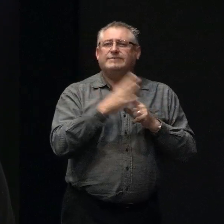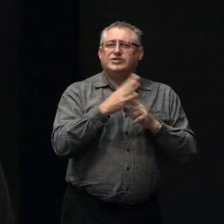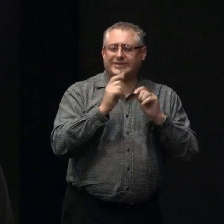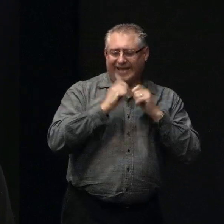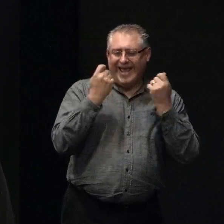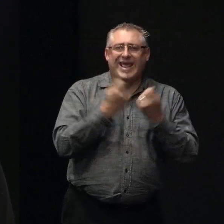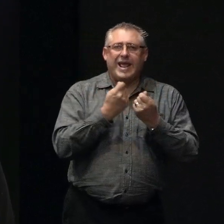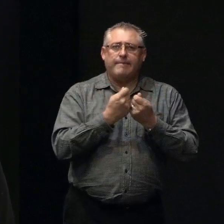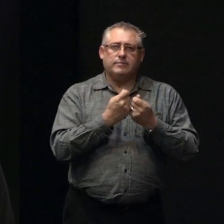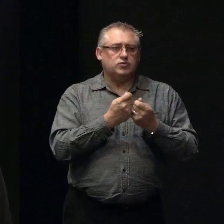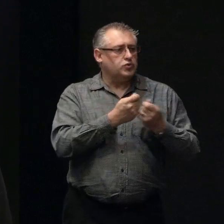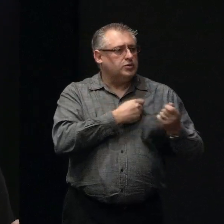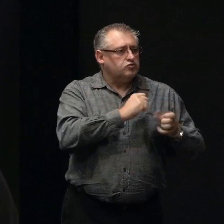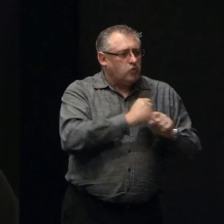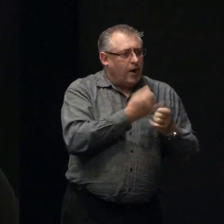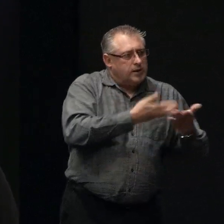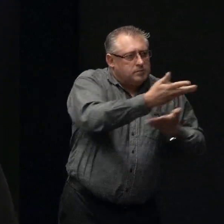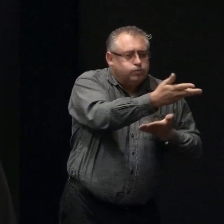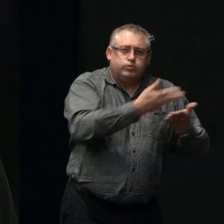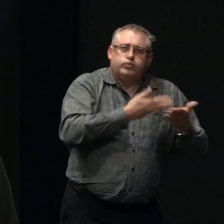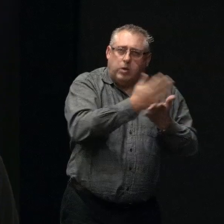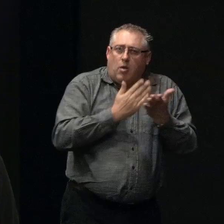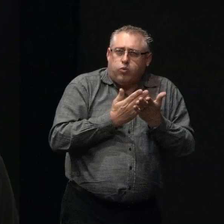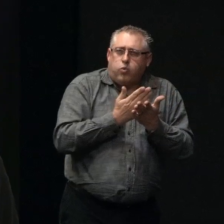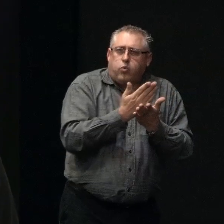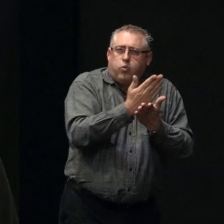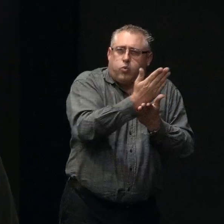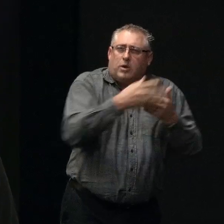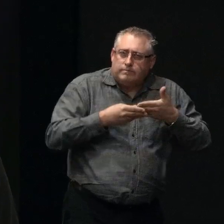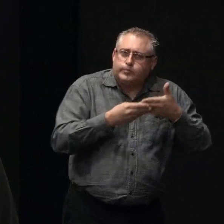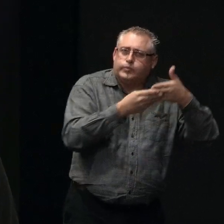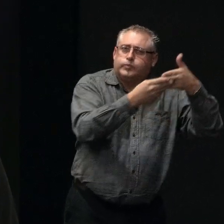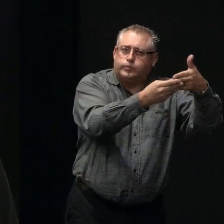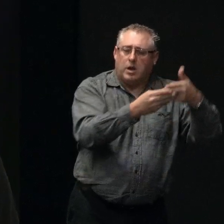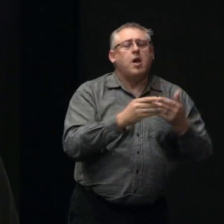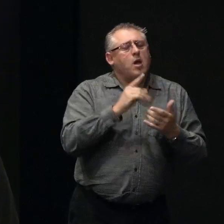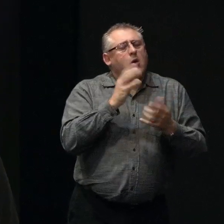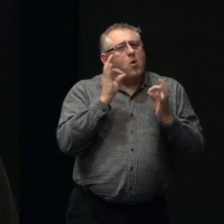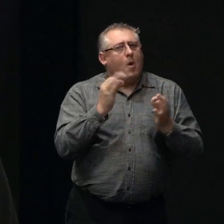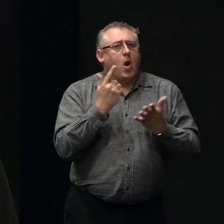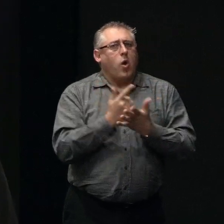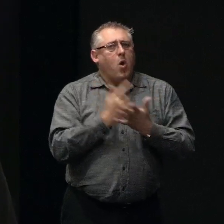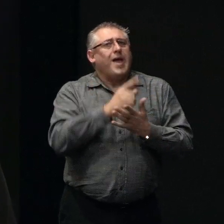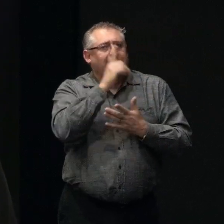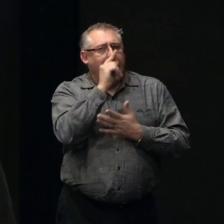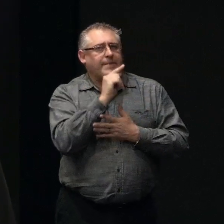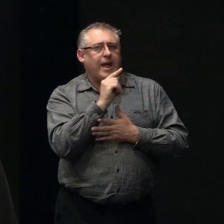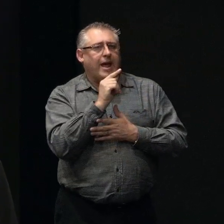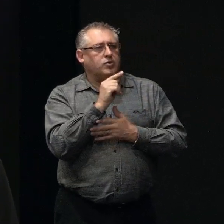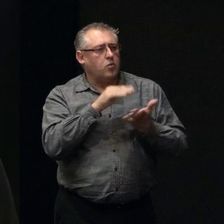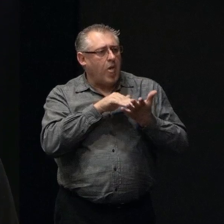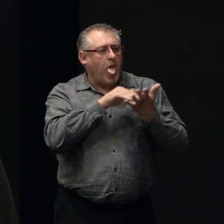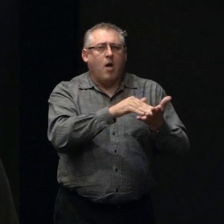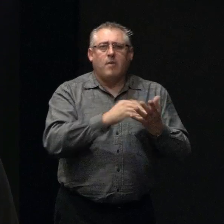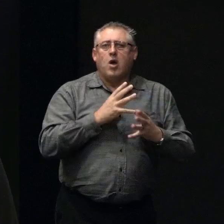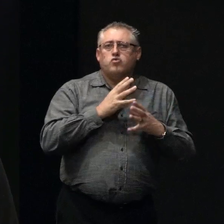board to actually transition people through that phase. And there's actually quite a lot that can be done to assist, whether it be relief